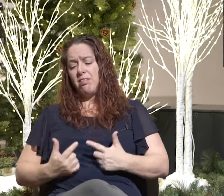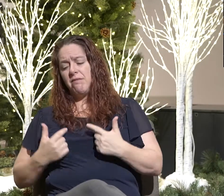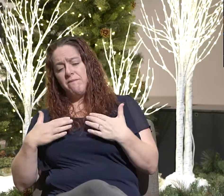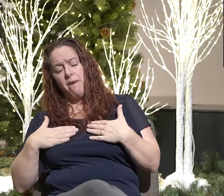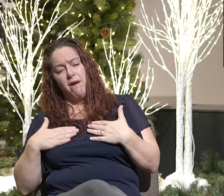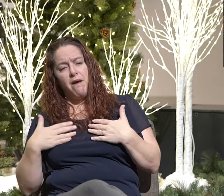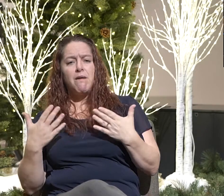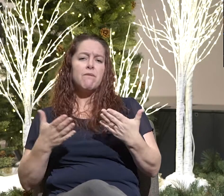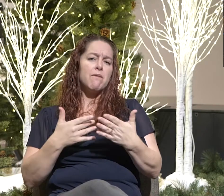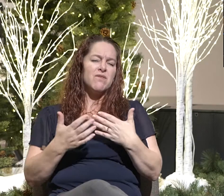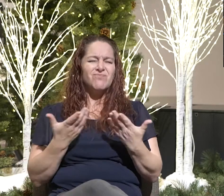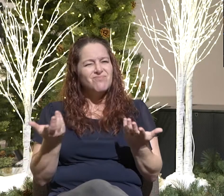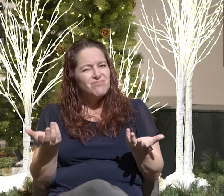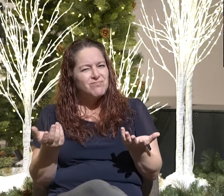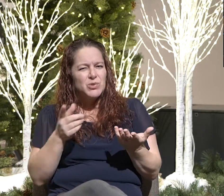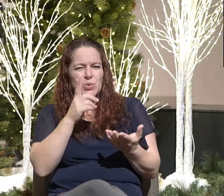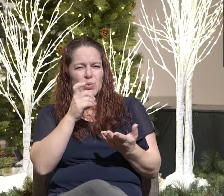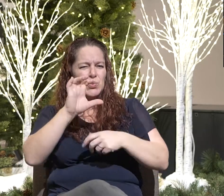is truth?